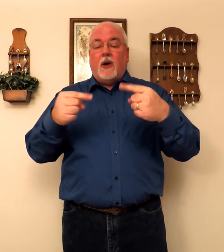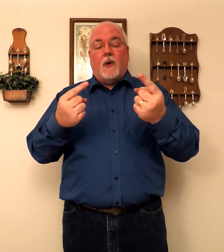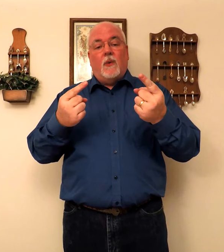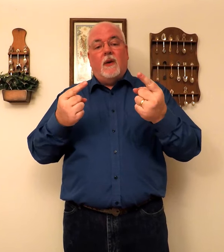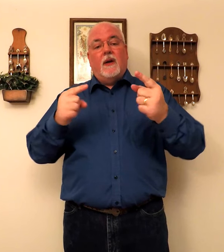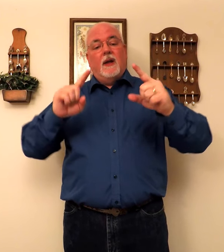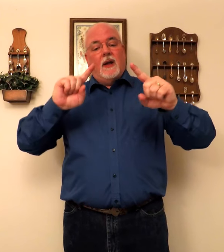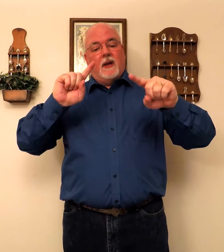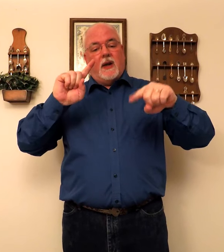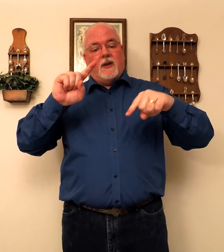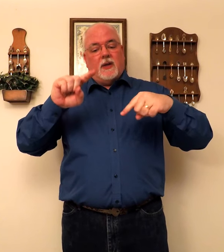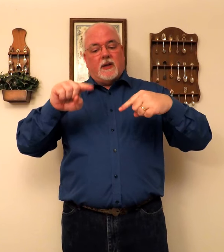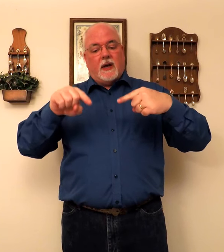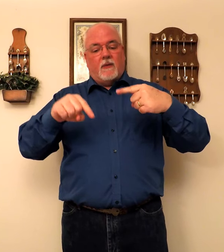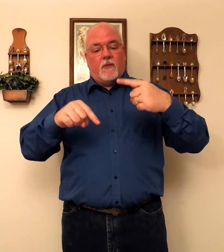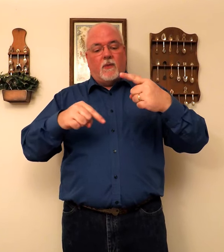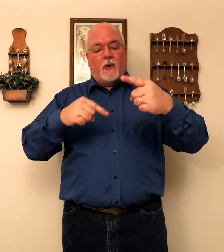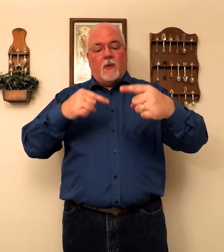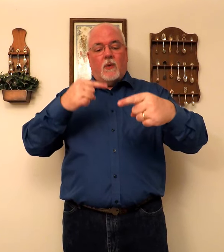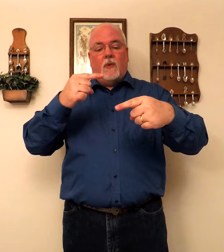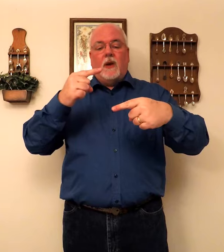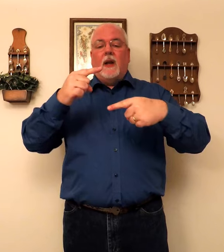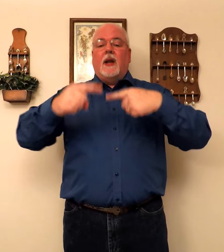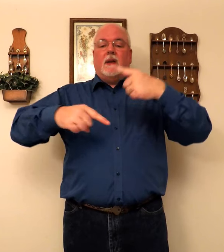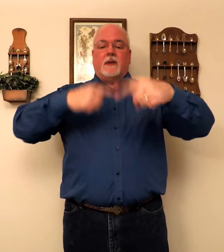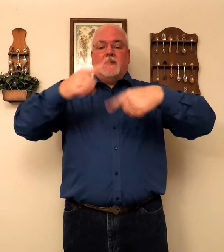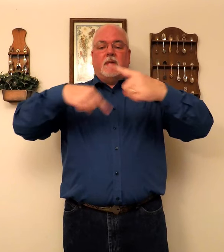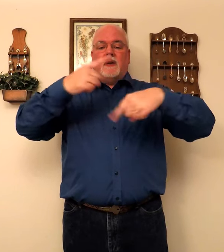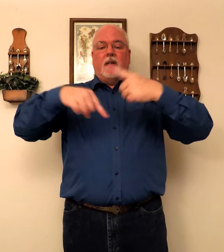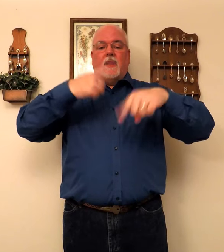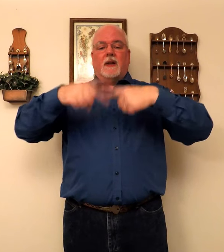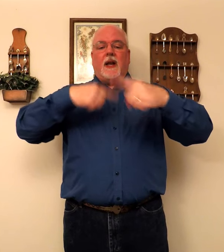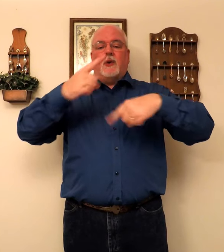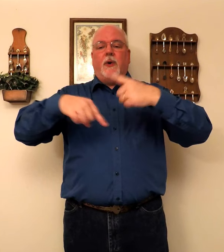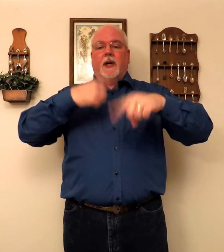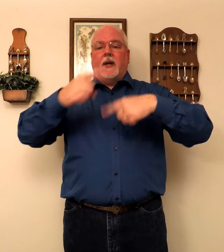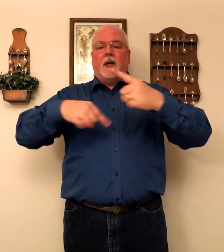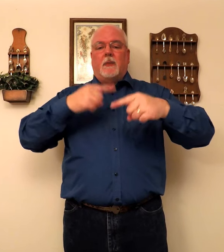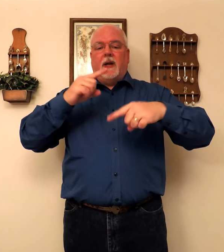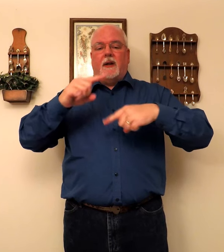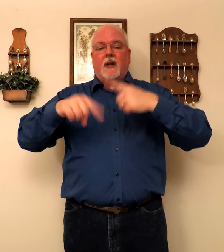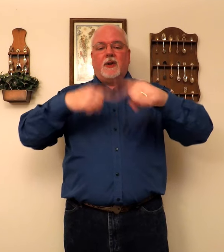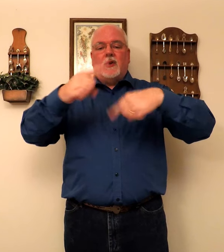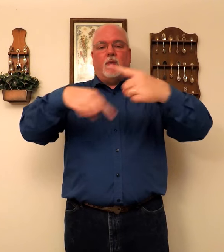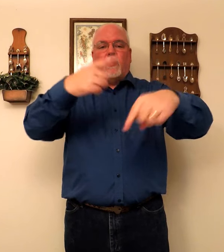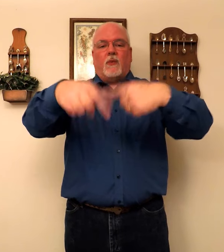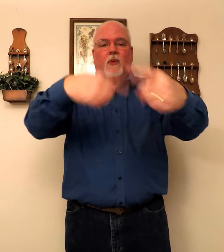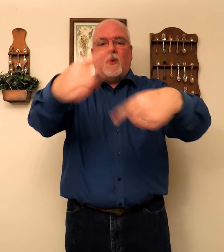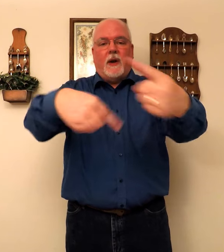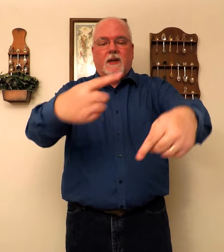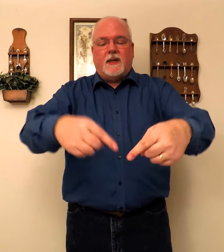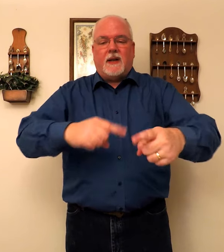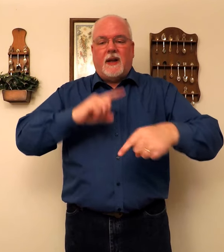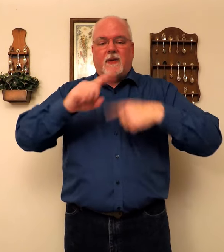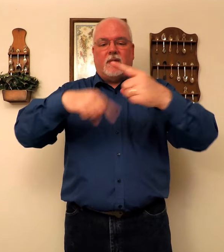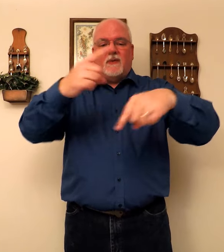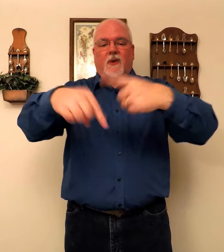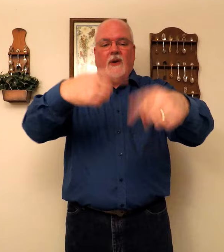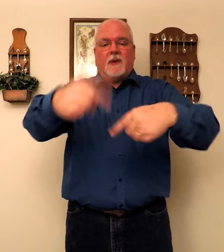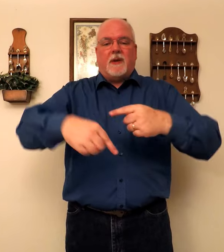Go. Okay. Just kind of roll. Kind of twiddling a little bit. Just rolling a stick down. Or rolling something